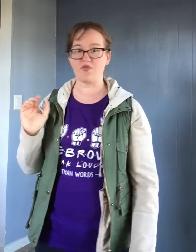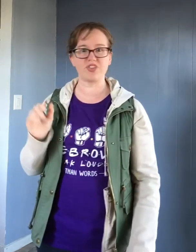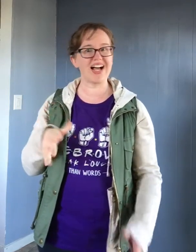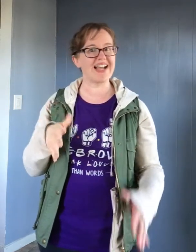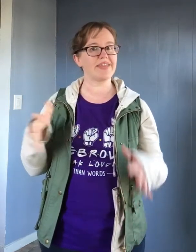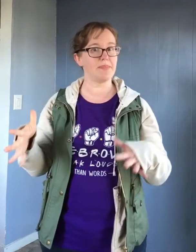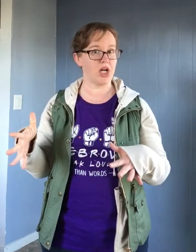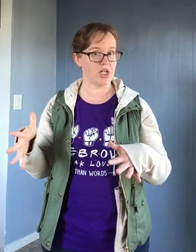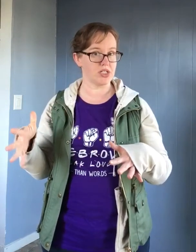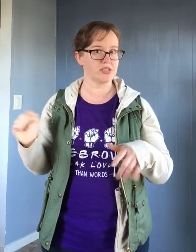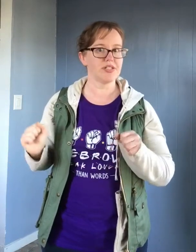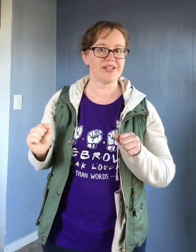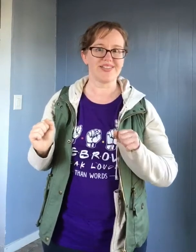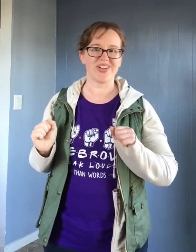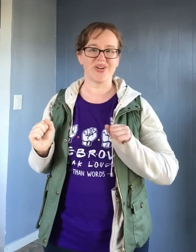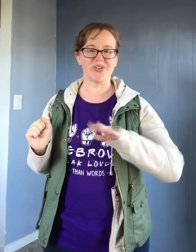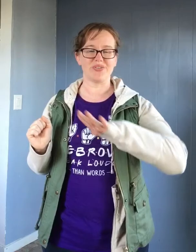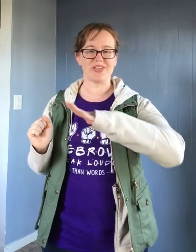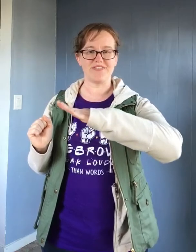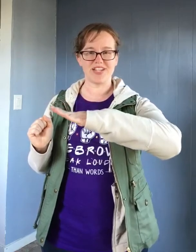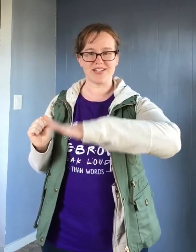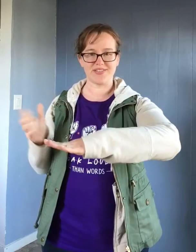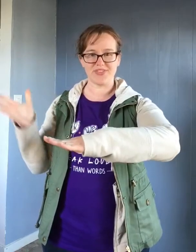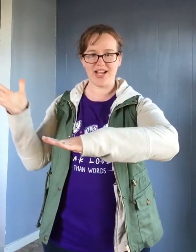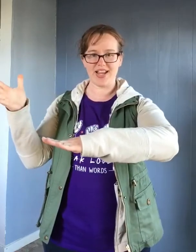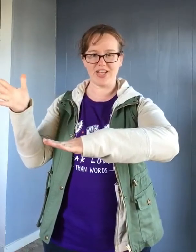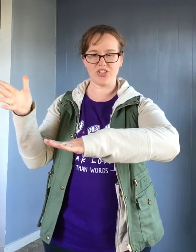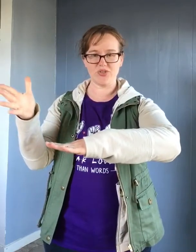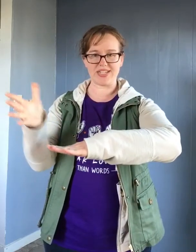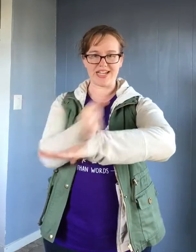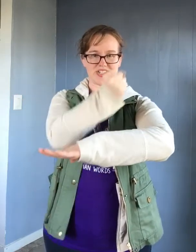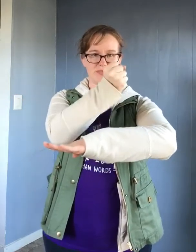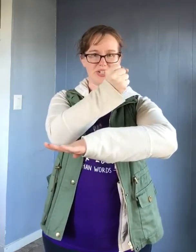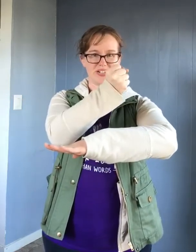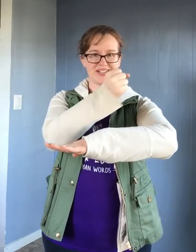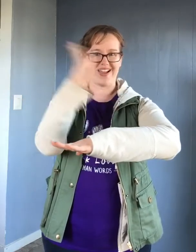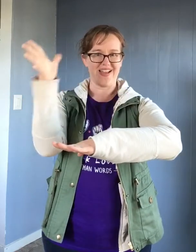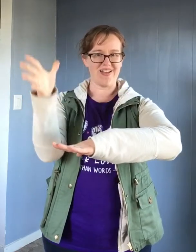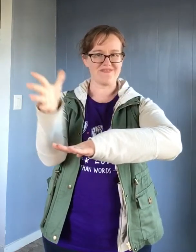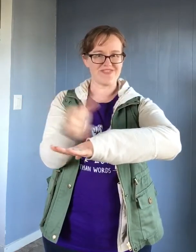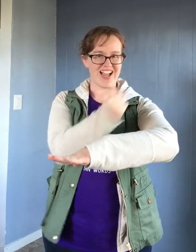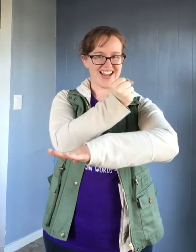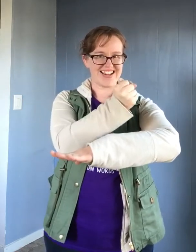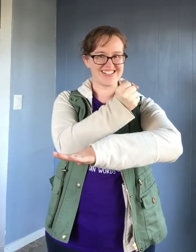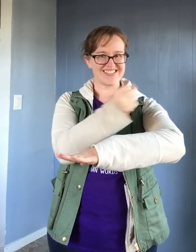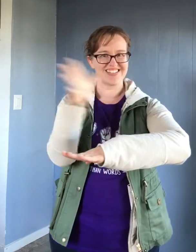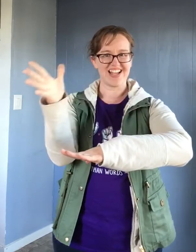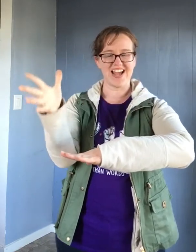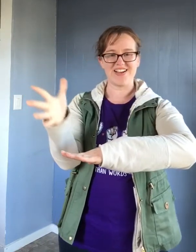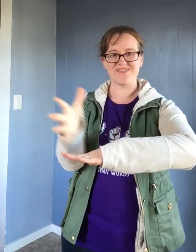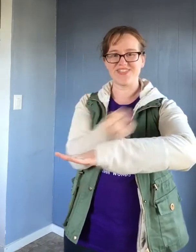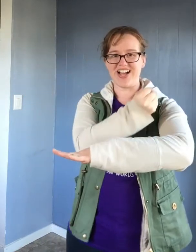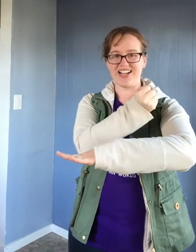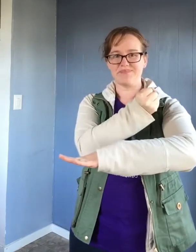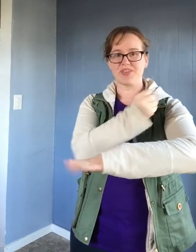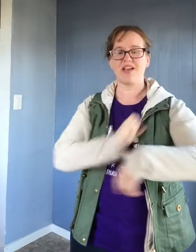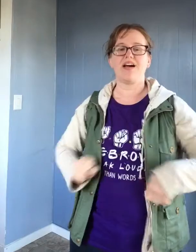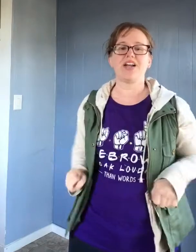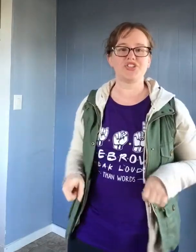fly the bug. So your left hand is flat and you catch the bug. Fly. Fly. I